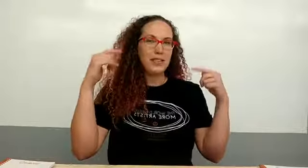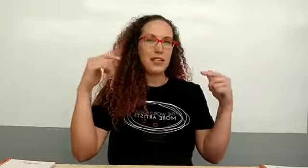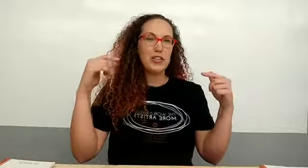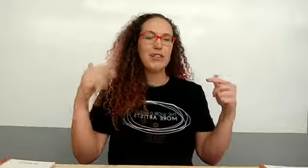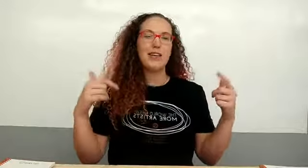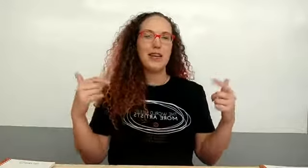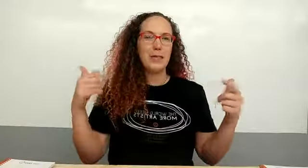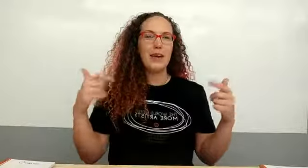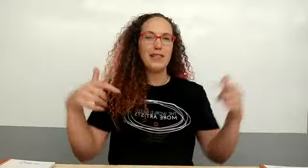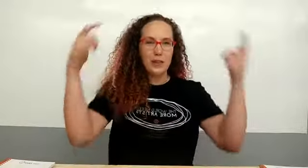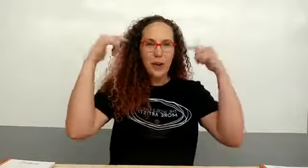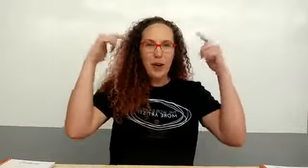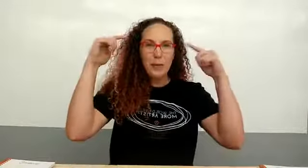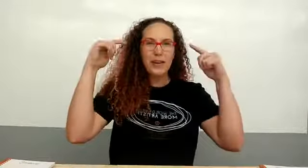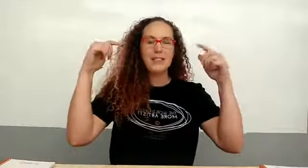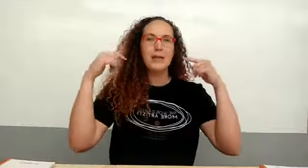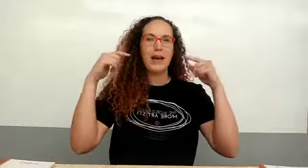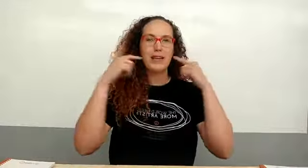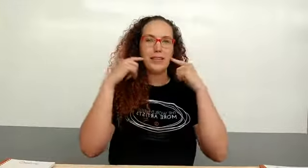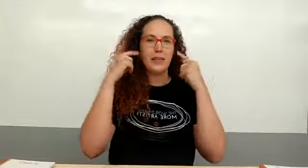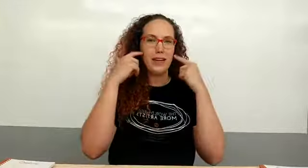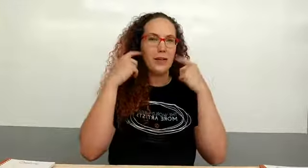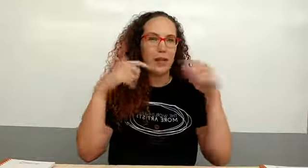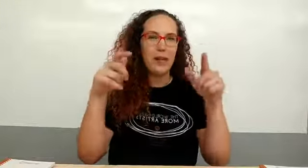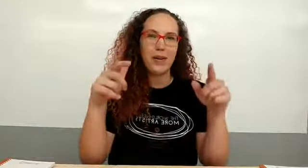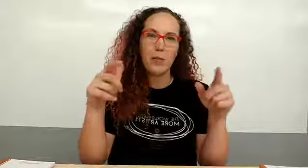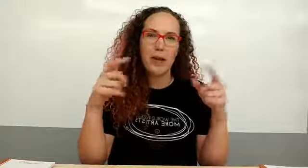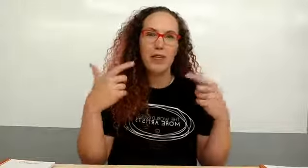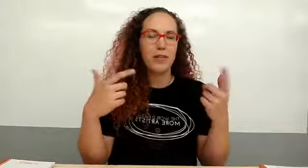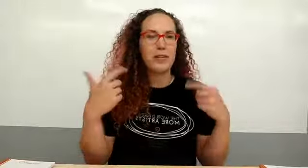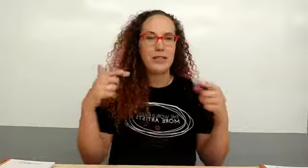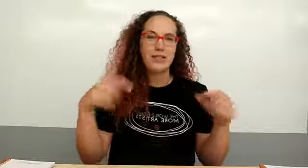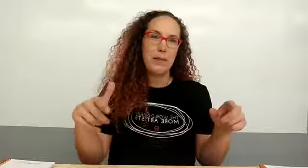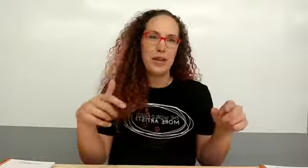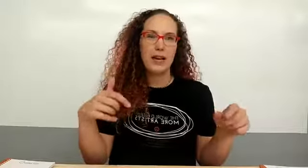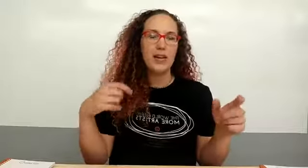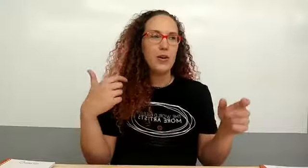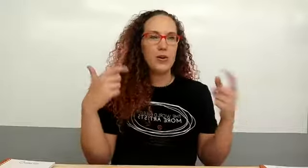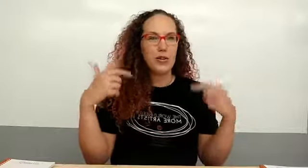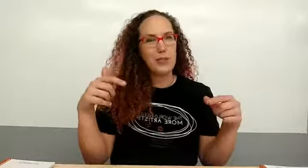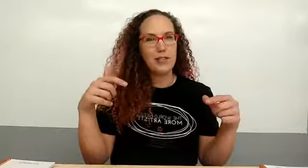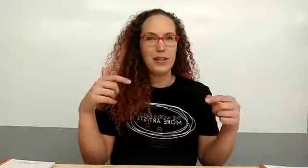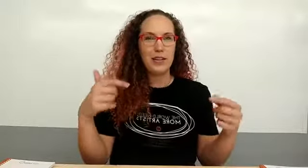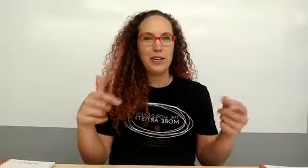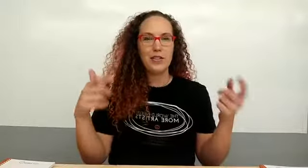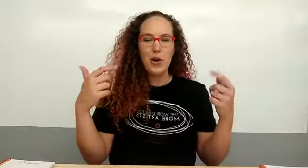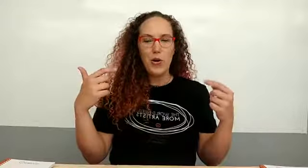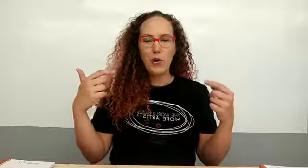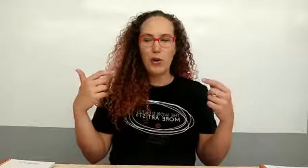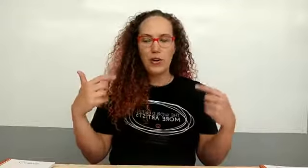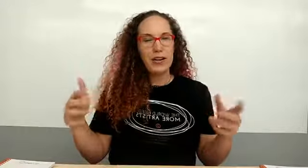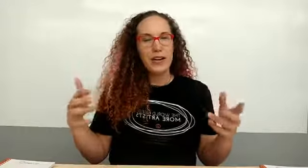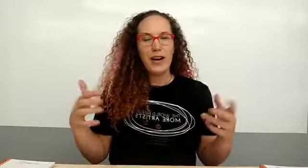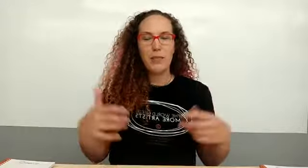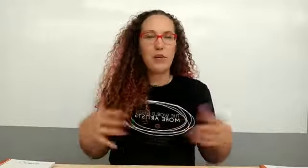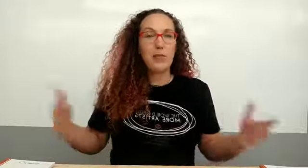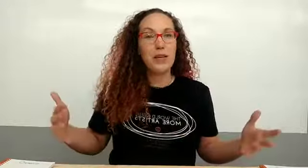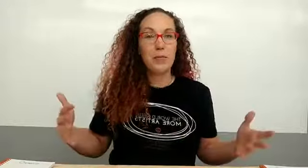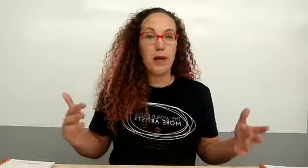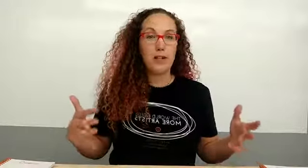teachers in the past or our parents in the past and we hear them come out our mouth and we say stop that or don't mix the colors or um you're ruining the brush